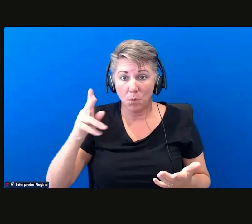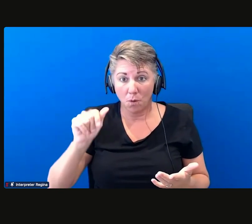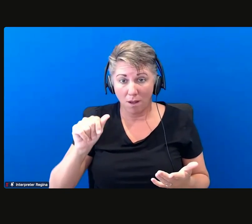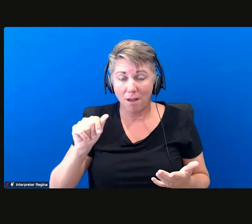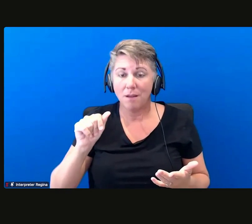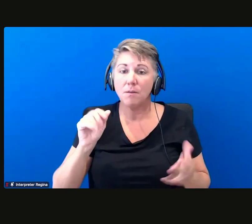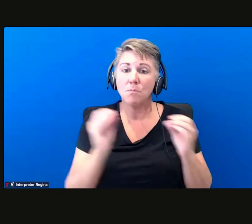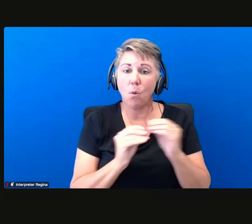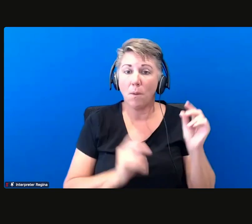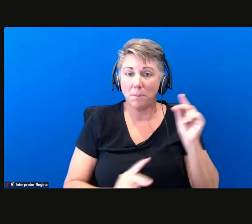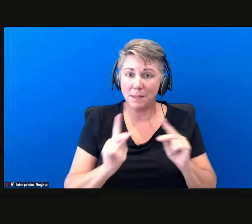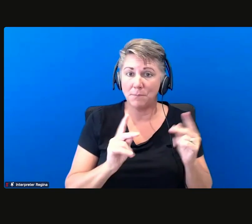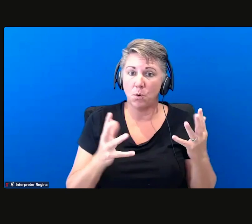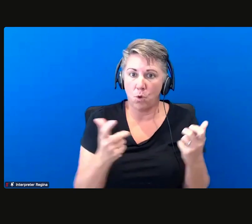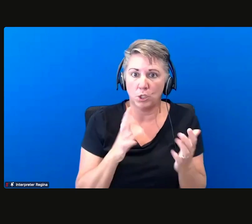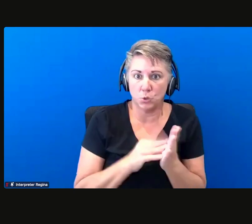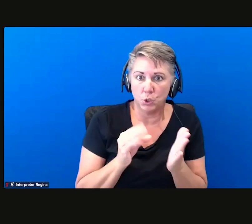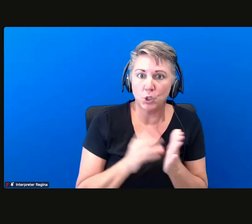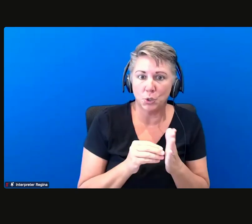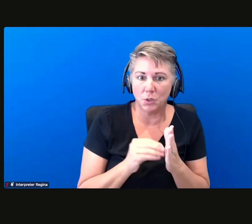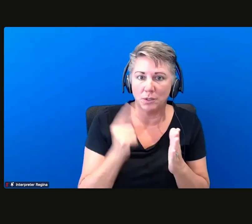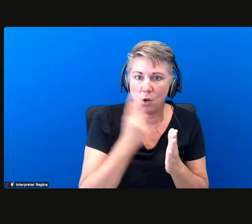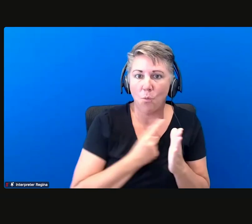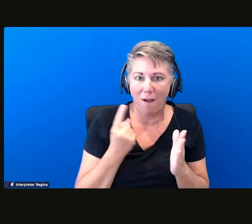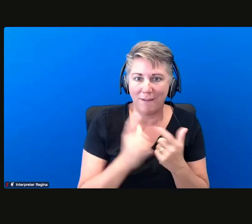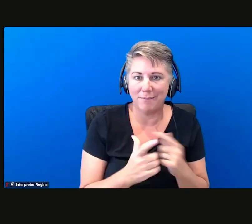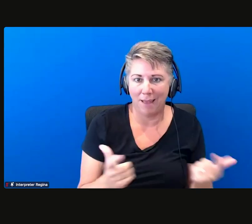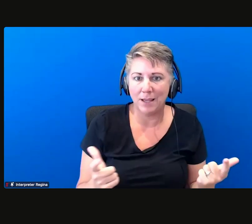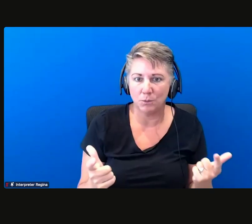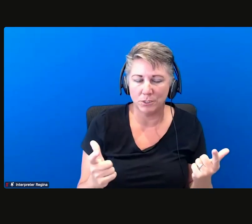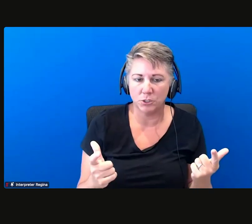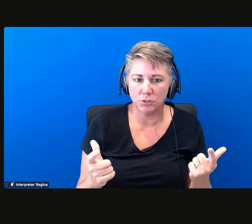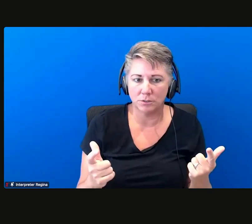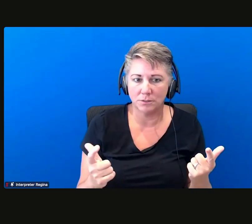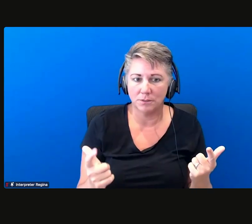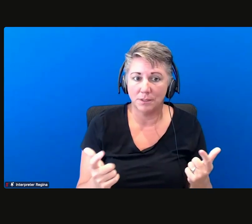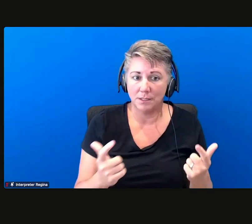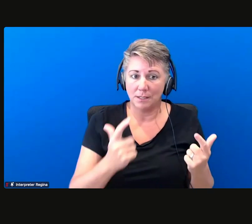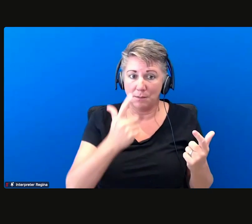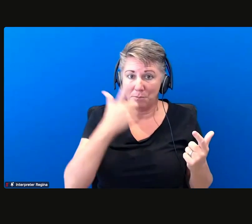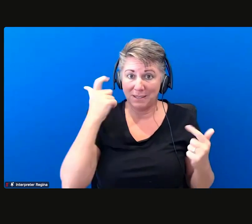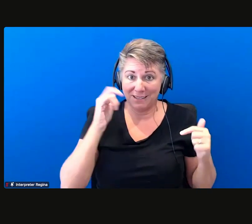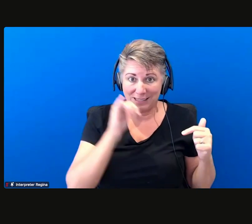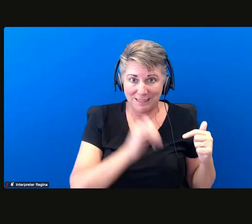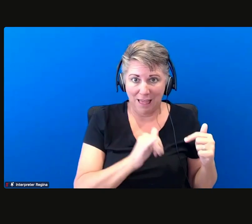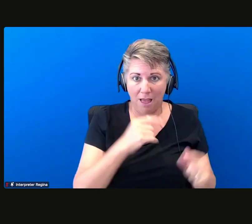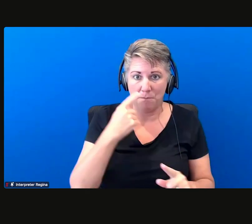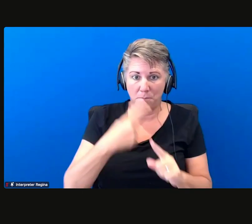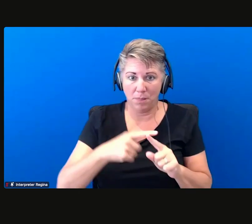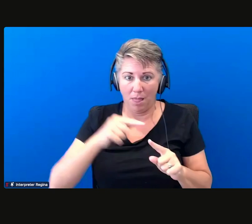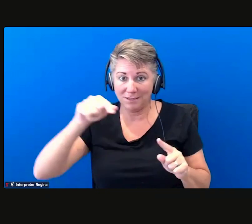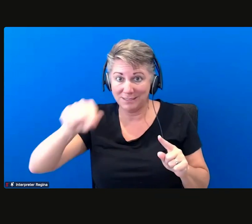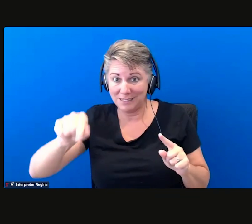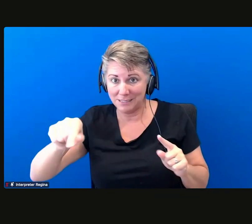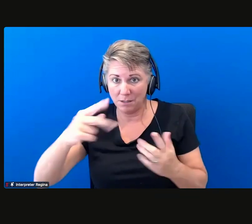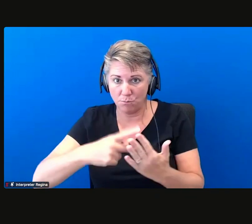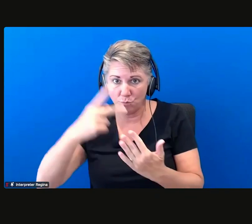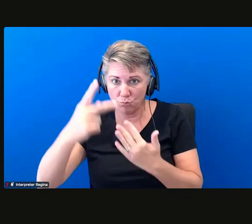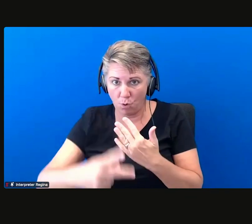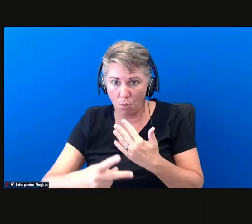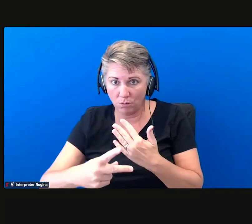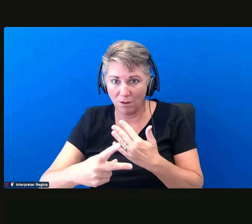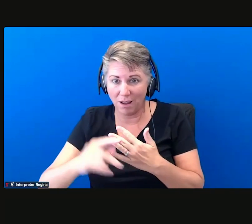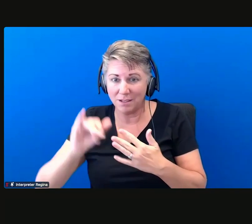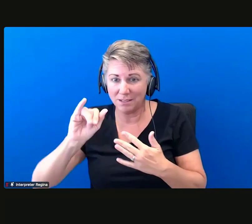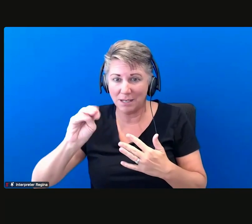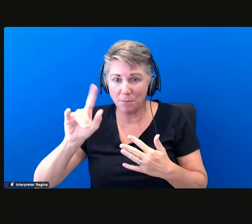to learn hawaiian language and because of that then uh these programs such as i think there's going to